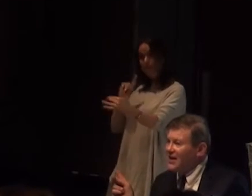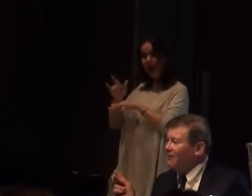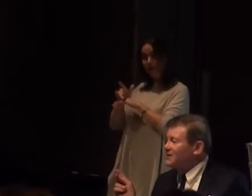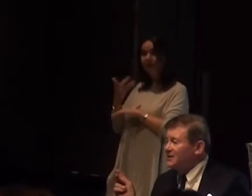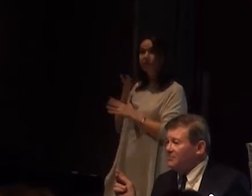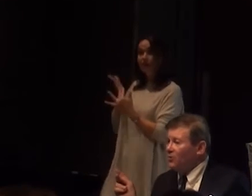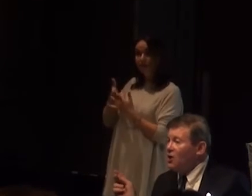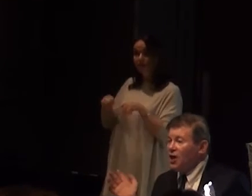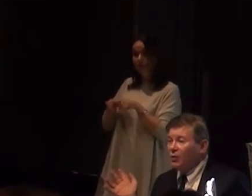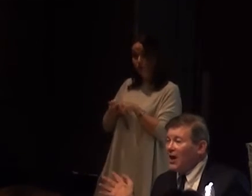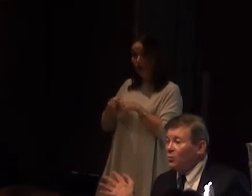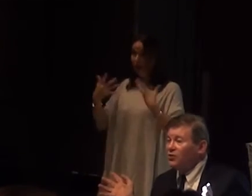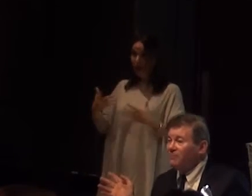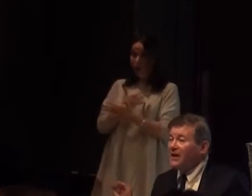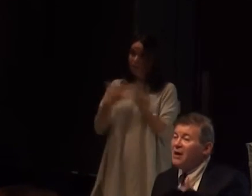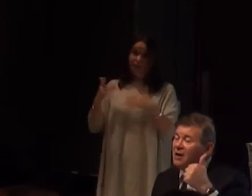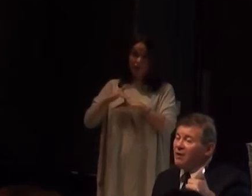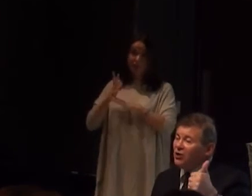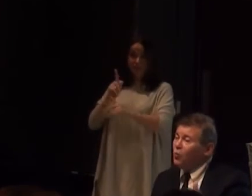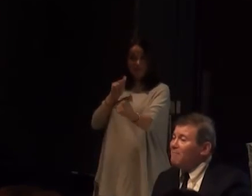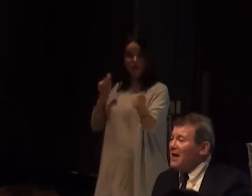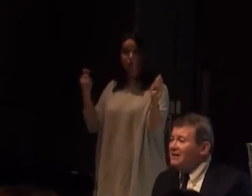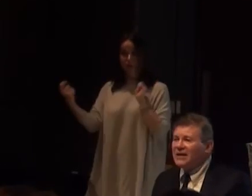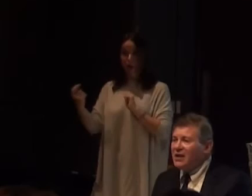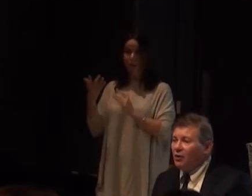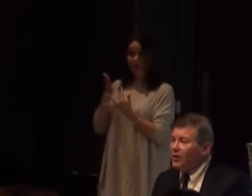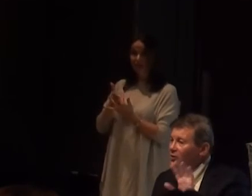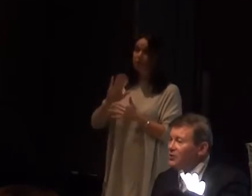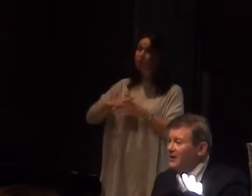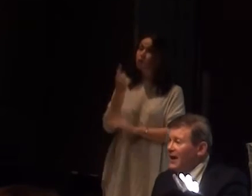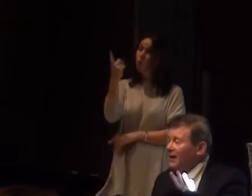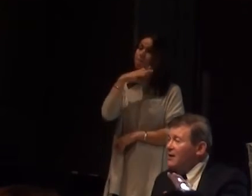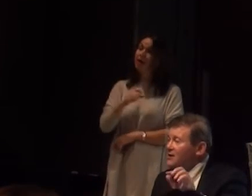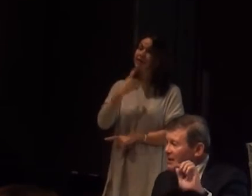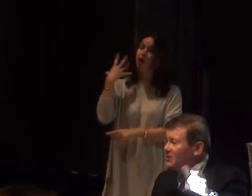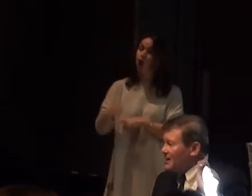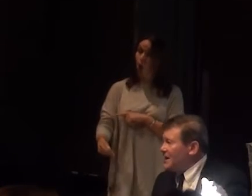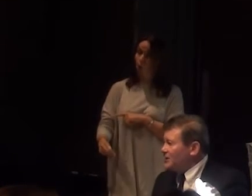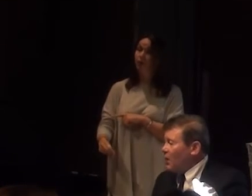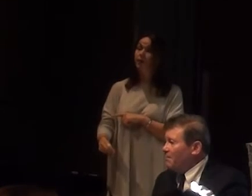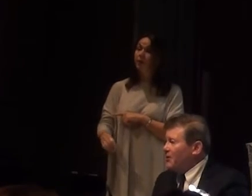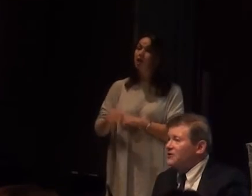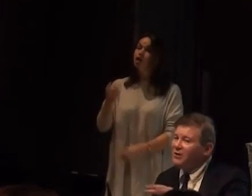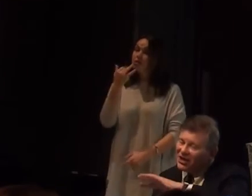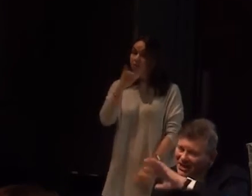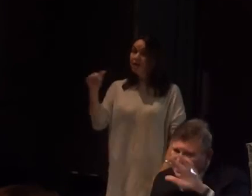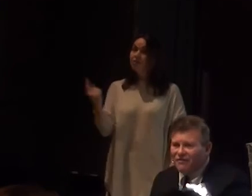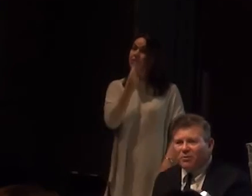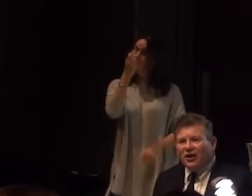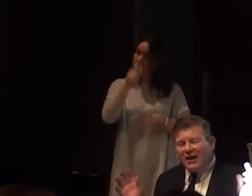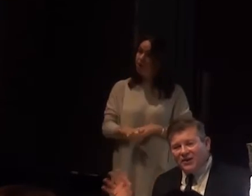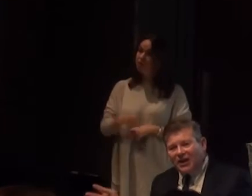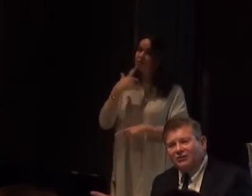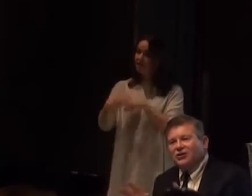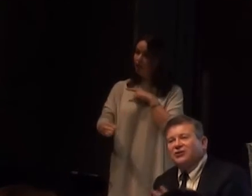our theatres now accessible in the way that wouldn't have been. Because one man said no, we're not doing that. Sometimes it is one person but it needs